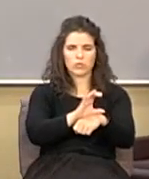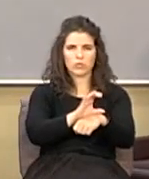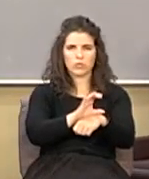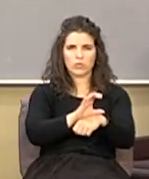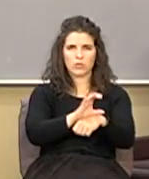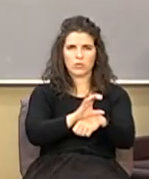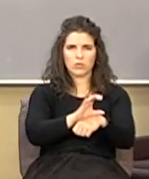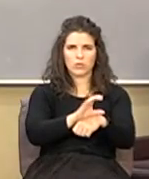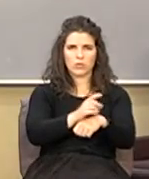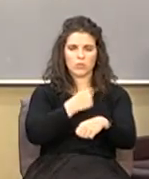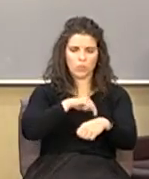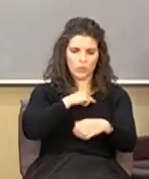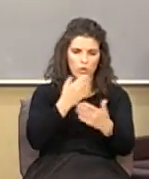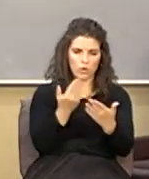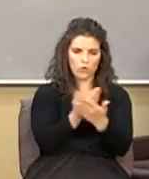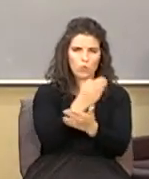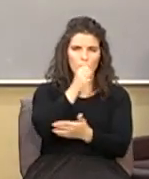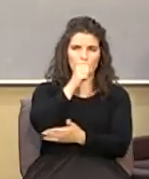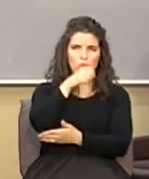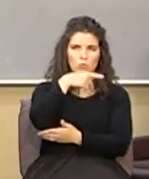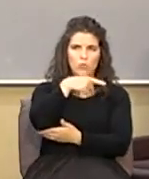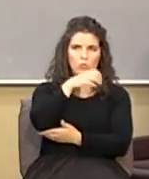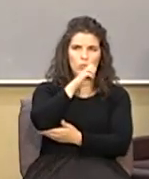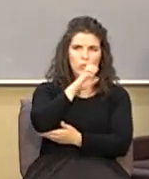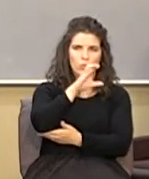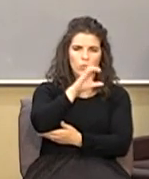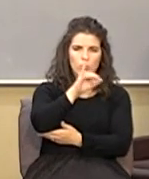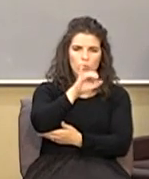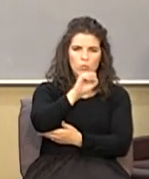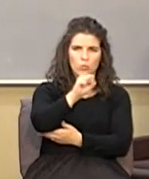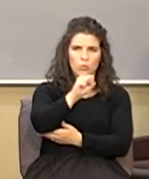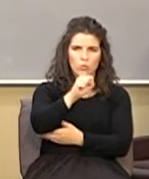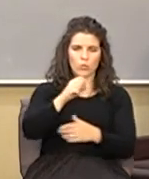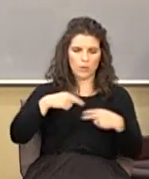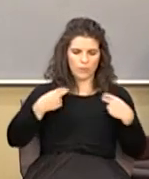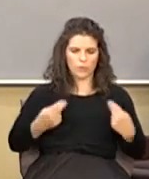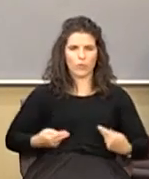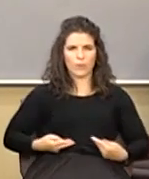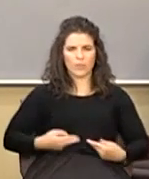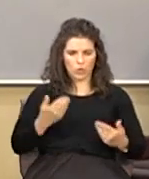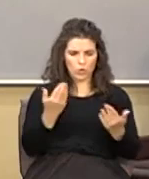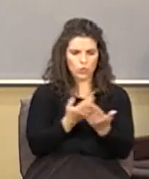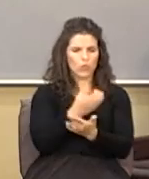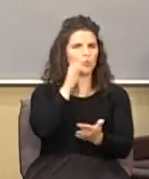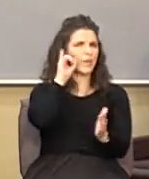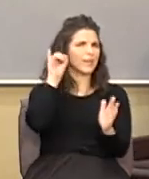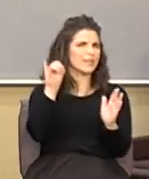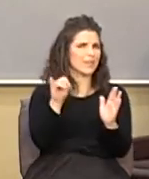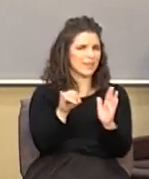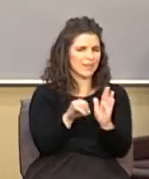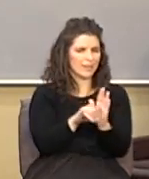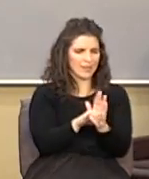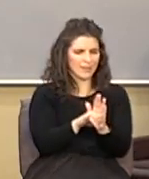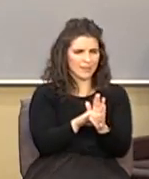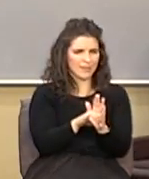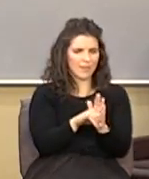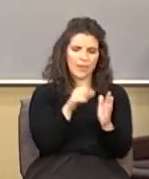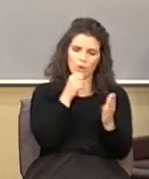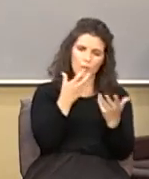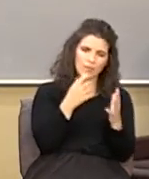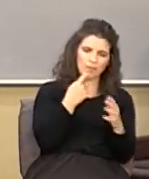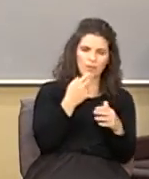we're literally a new species of humanity we have a new identity I don't want to say a new